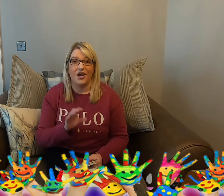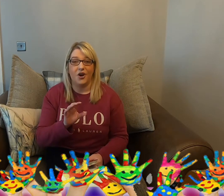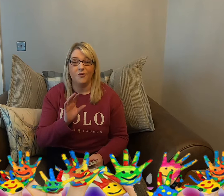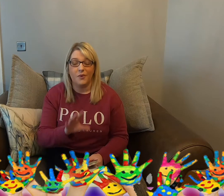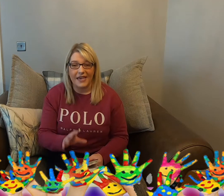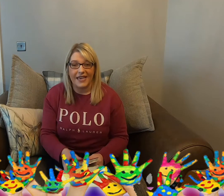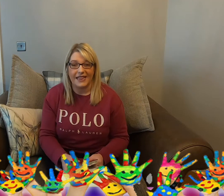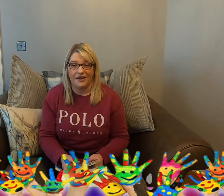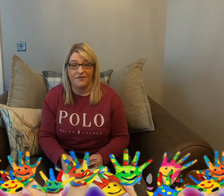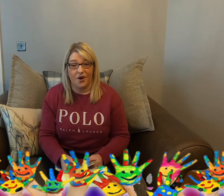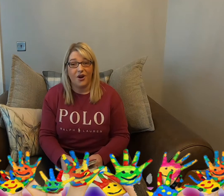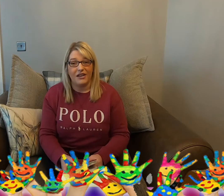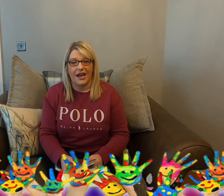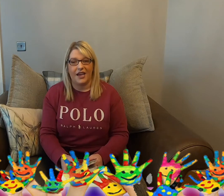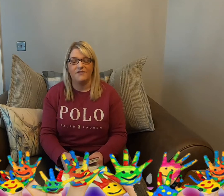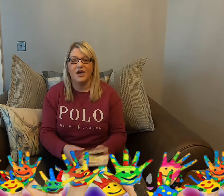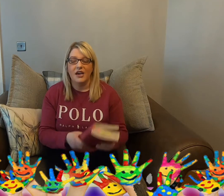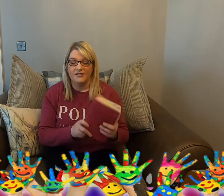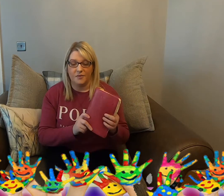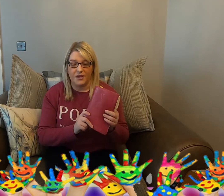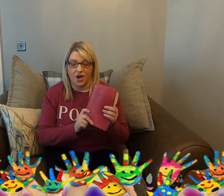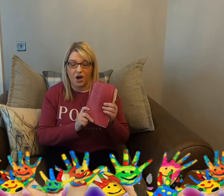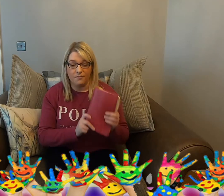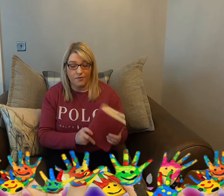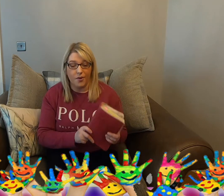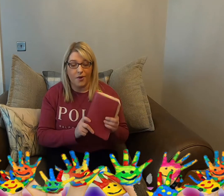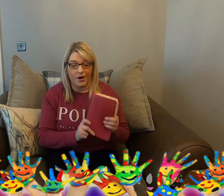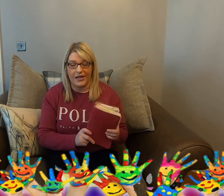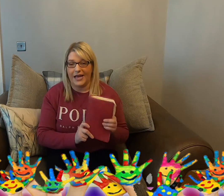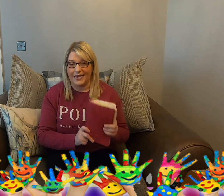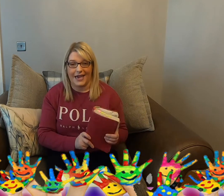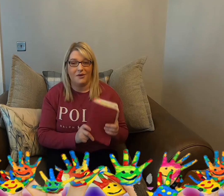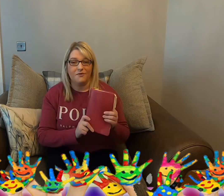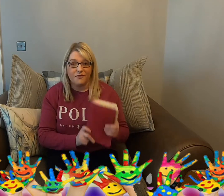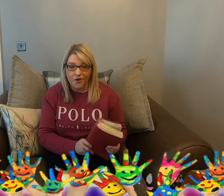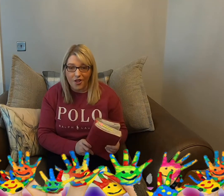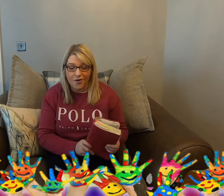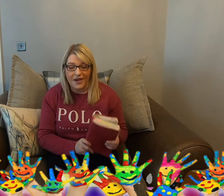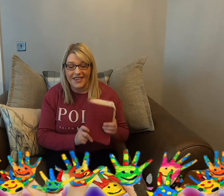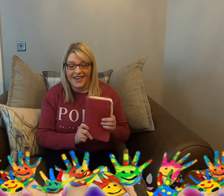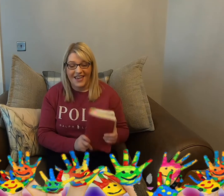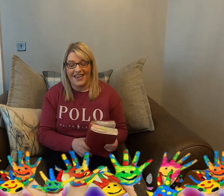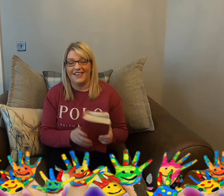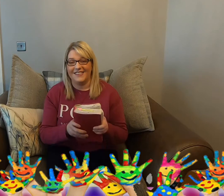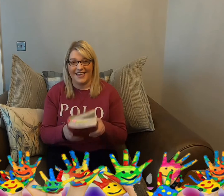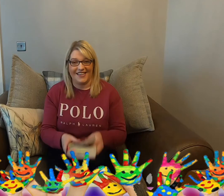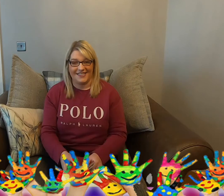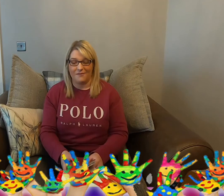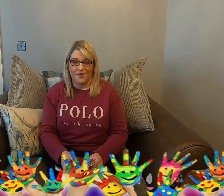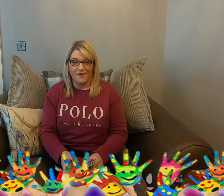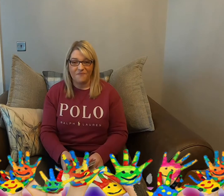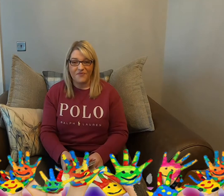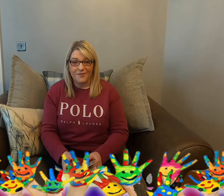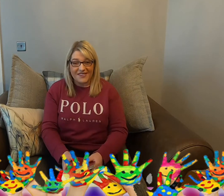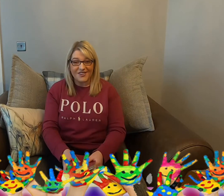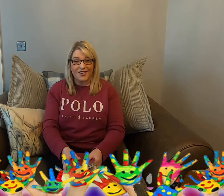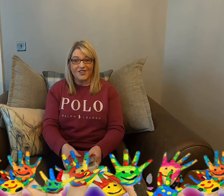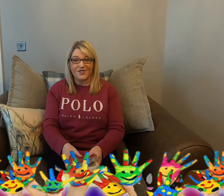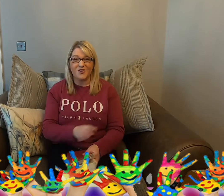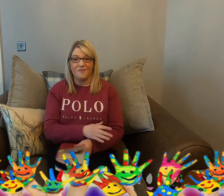how we can live our lives to become more like him, following his example. Boys and girls, it's going to